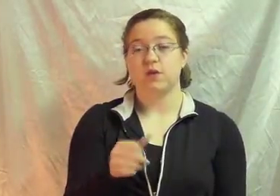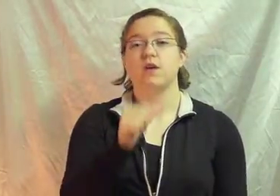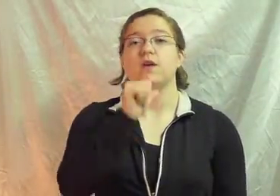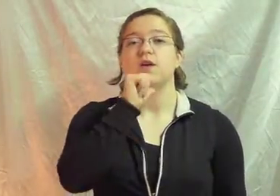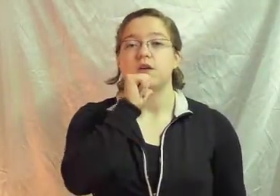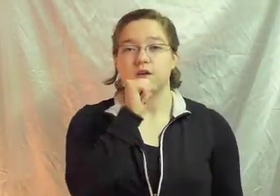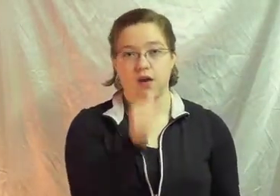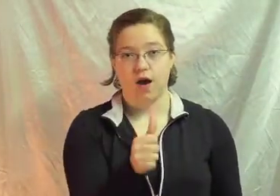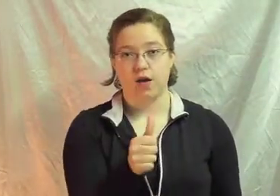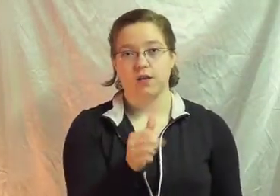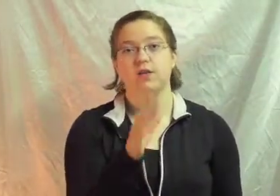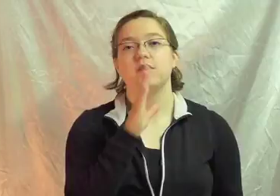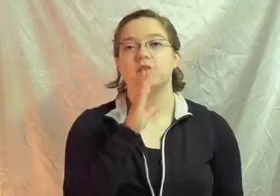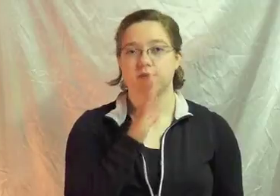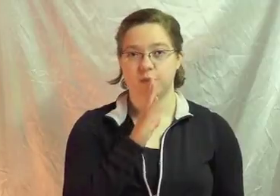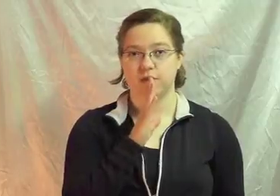Not To speak